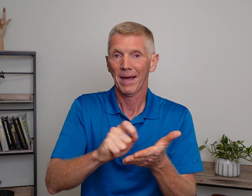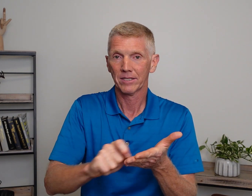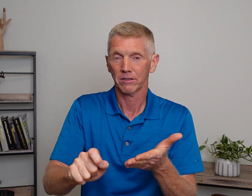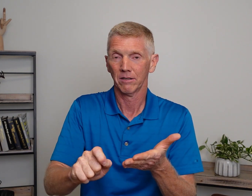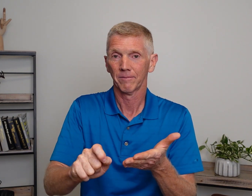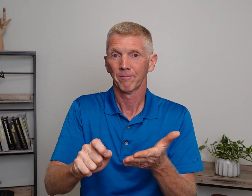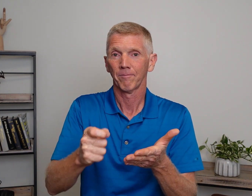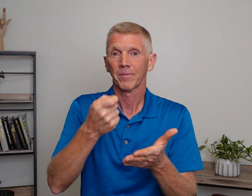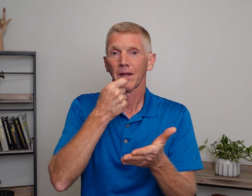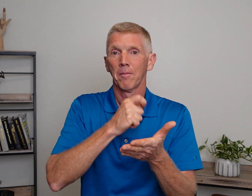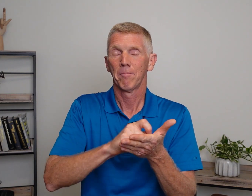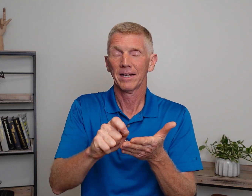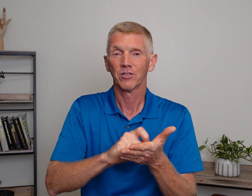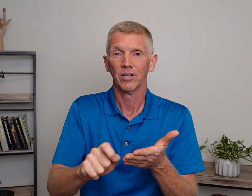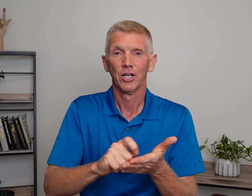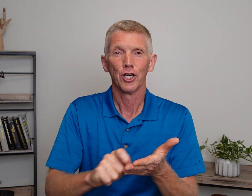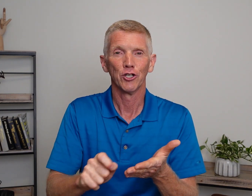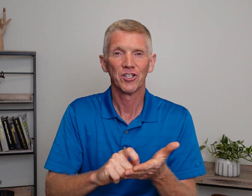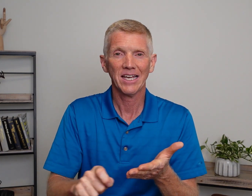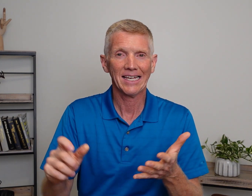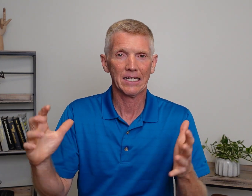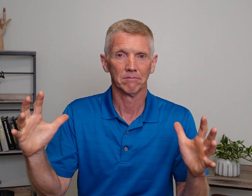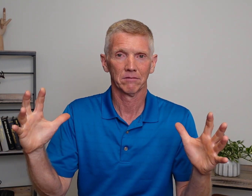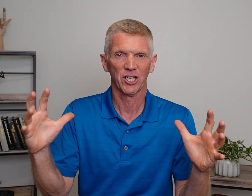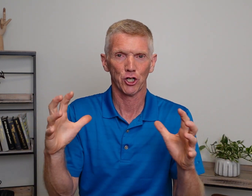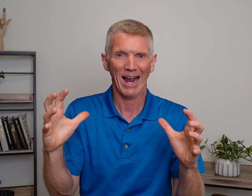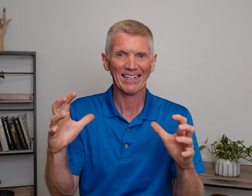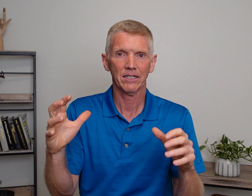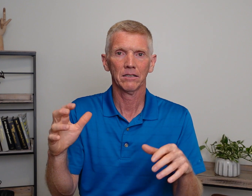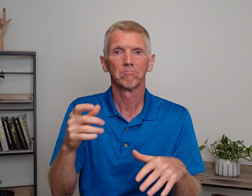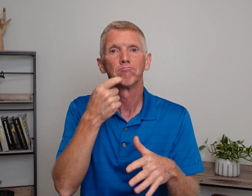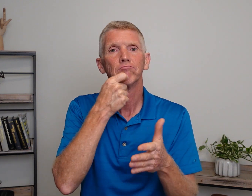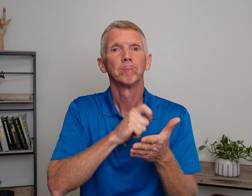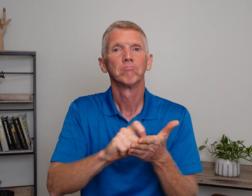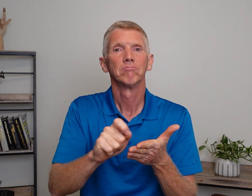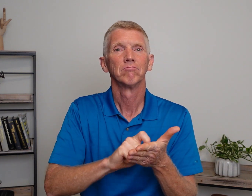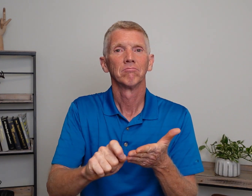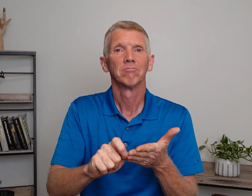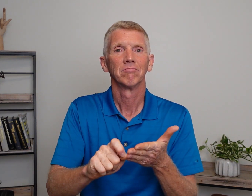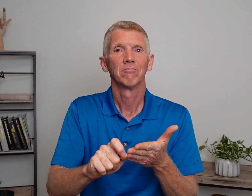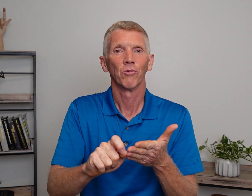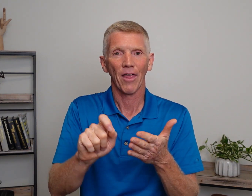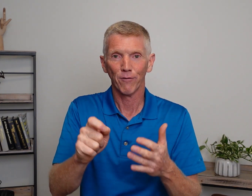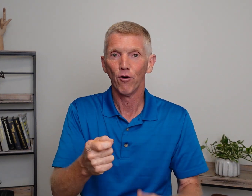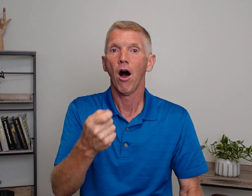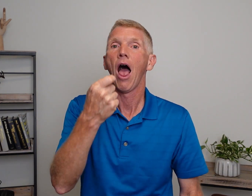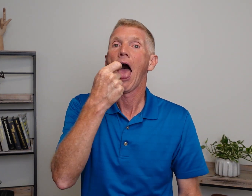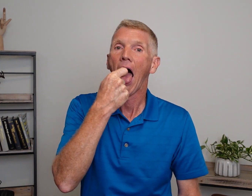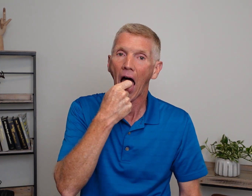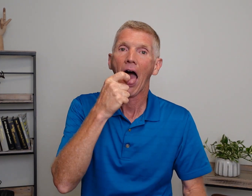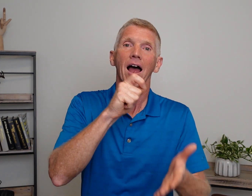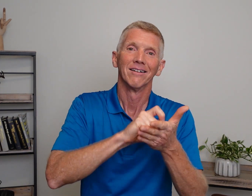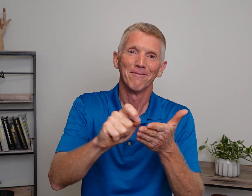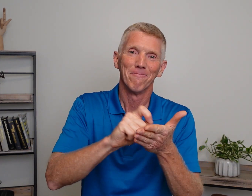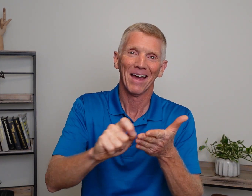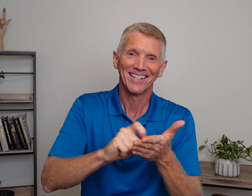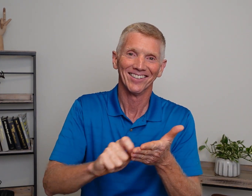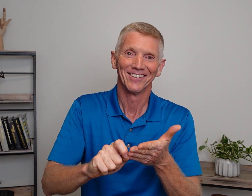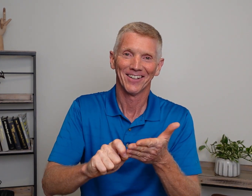Pencil. Pencil. You'll see it get contracted without the full pencil. Okay?